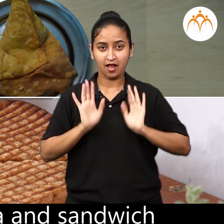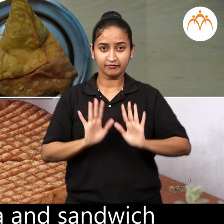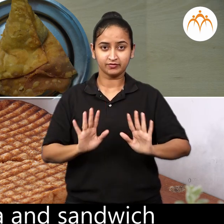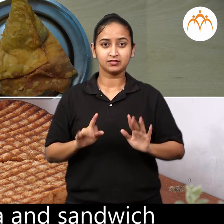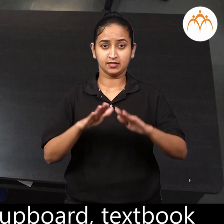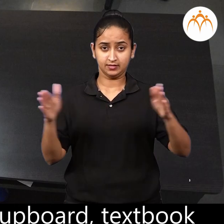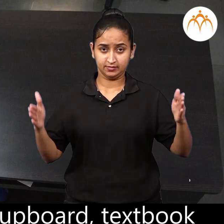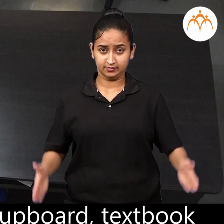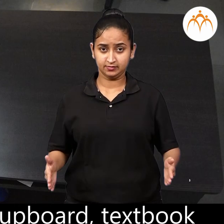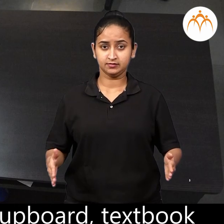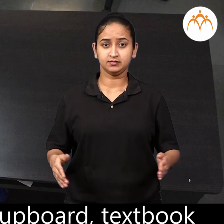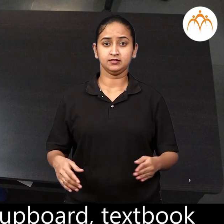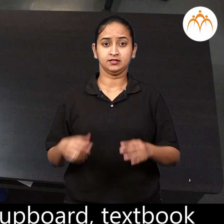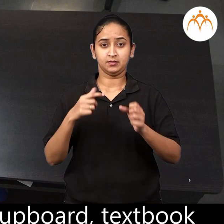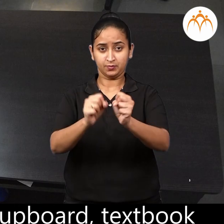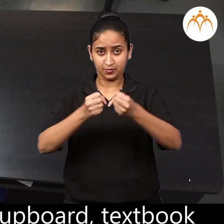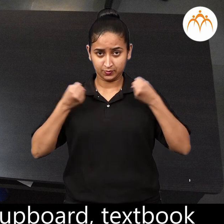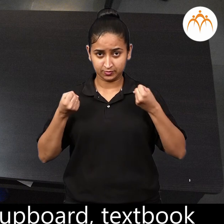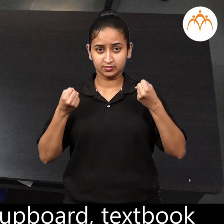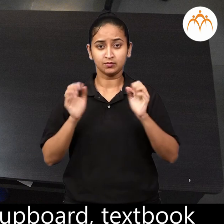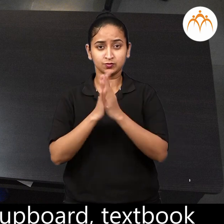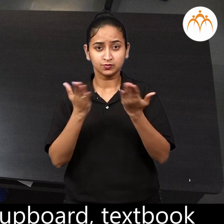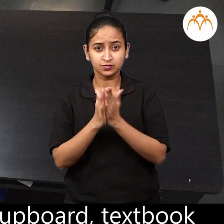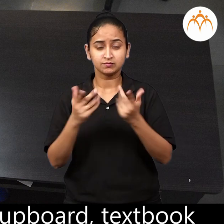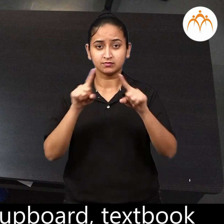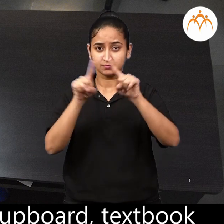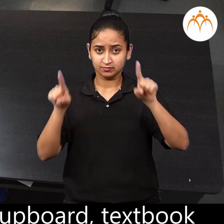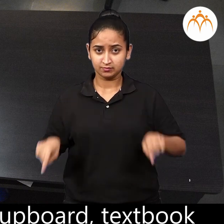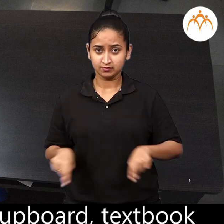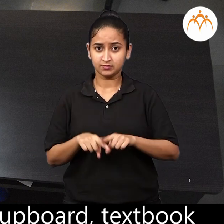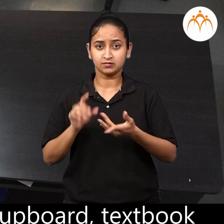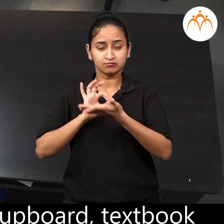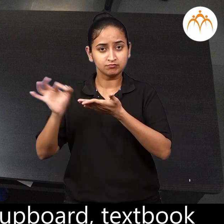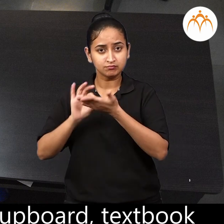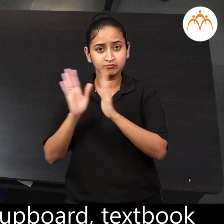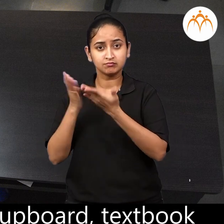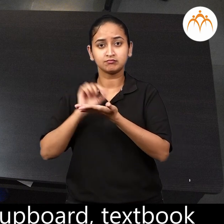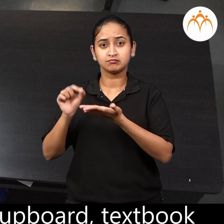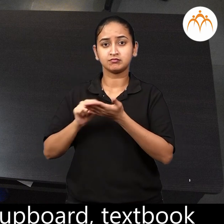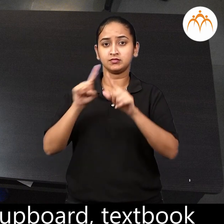Things like table, cupboard, book and notebook are rectangular in shape.